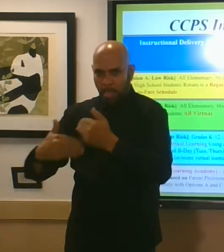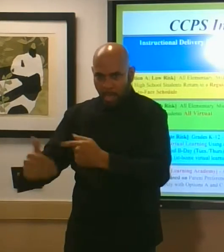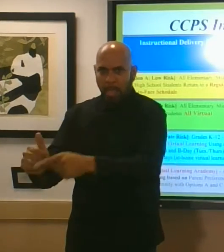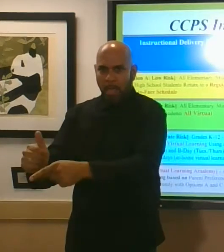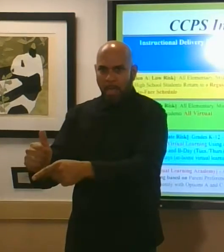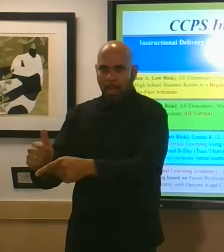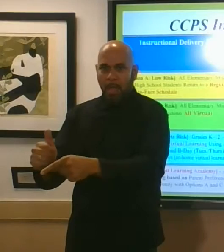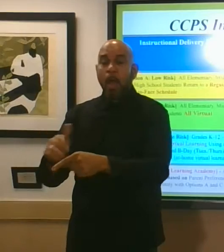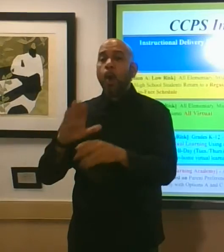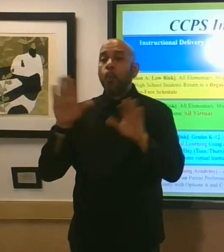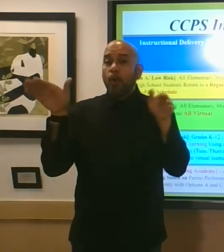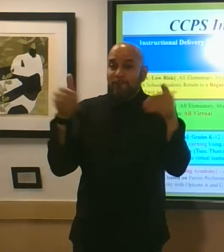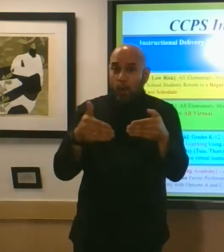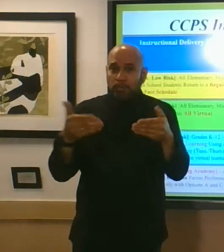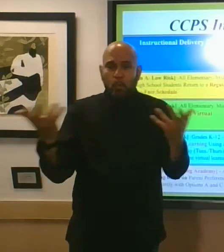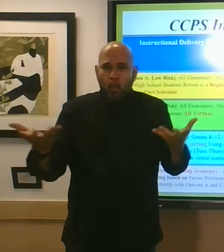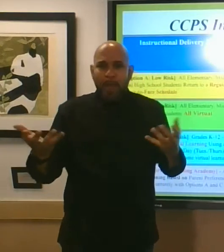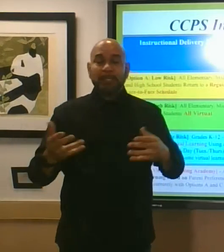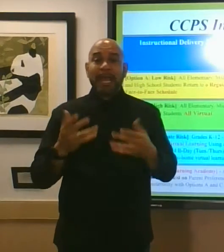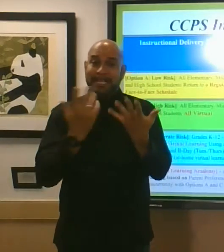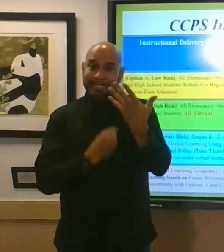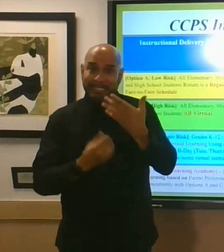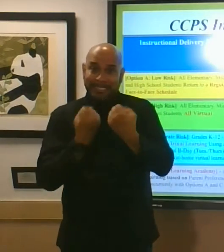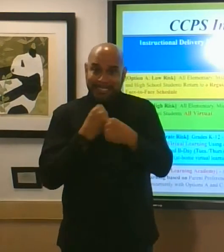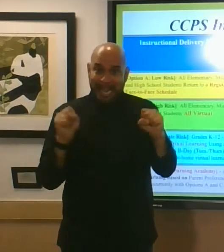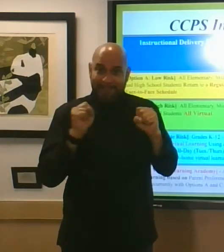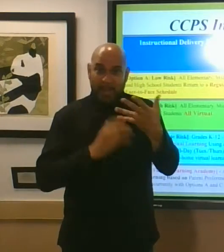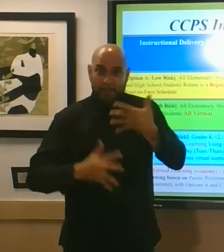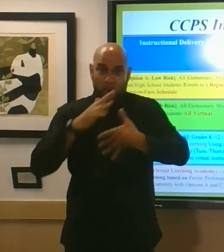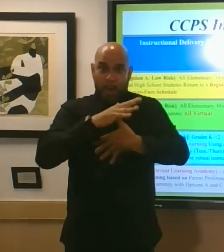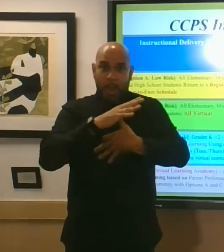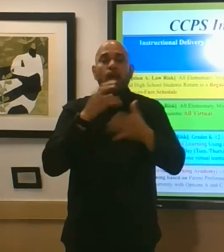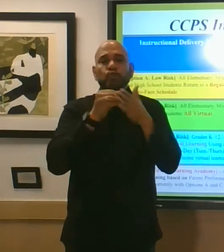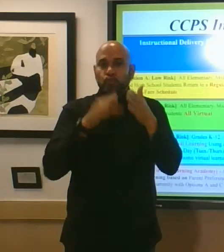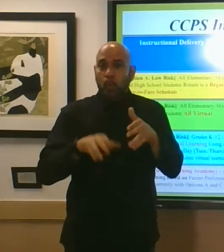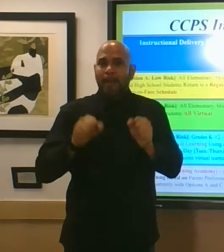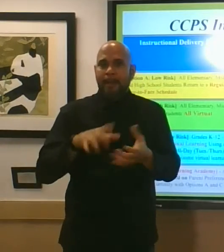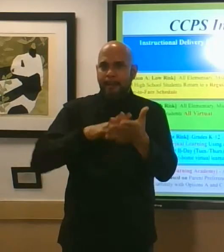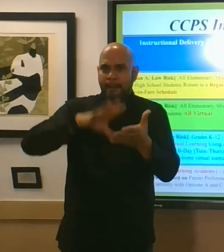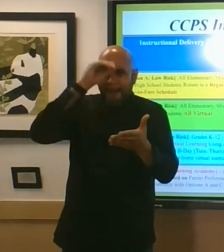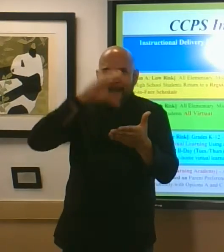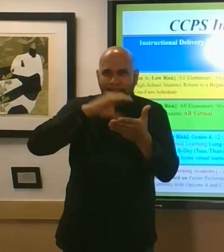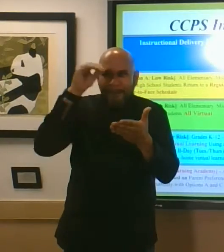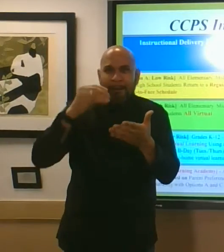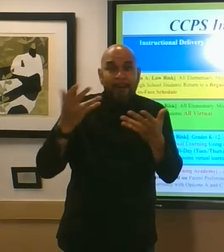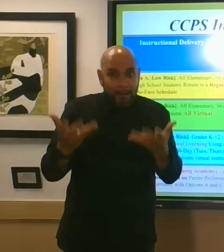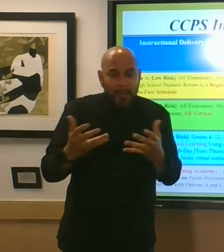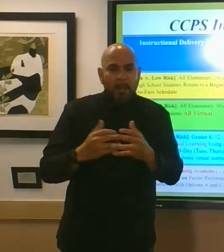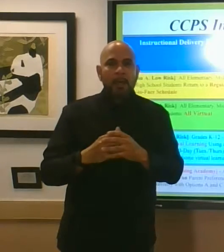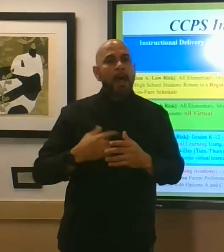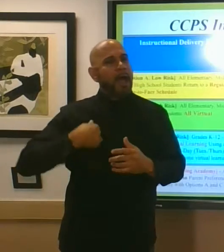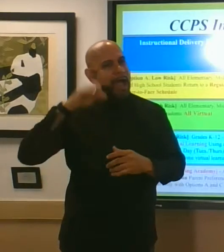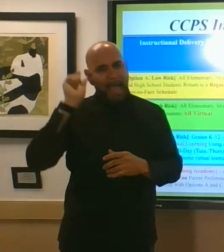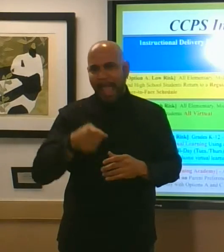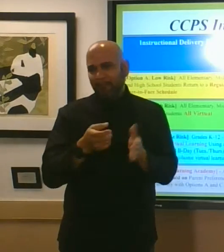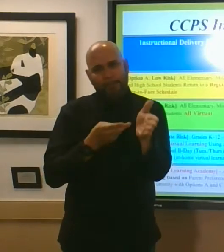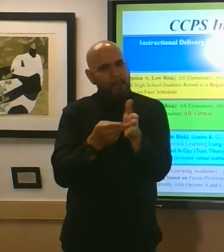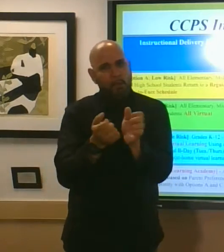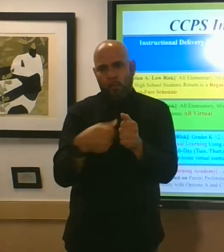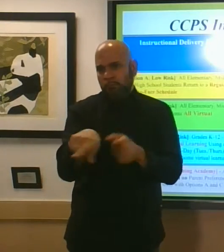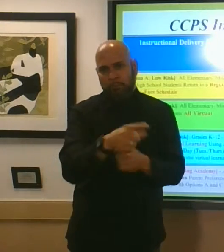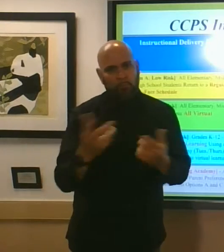is the priority and students can learn and so i have to be honest